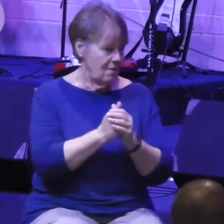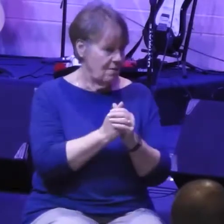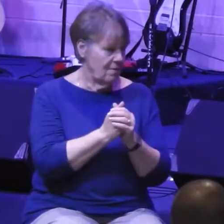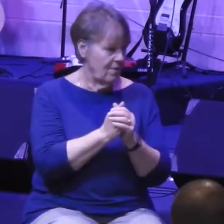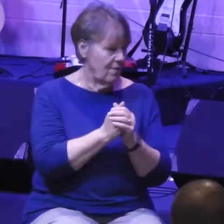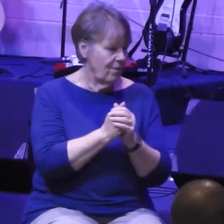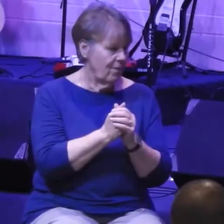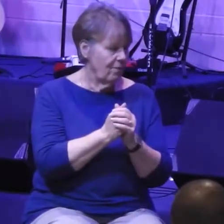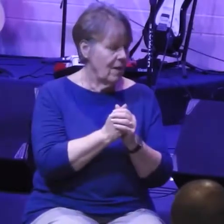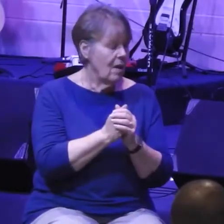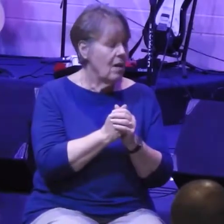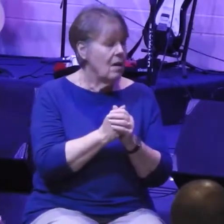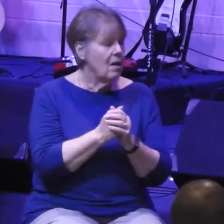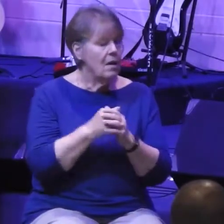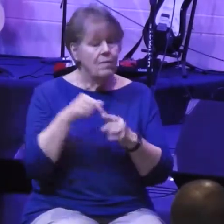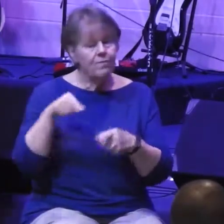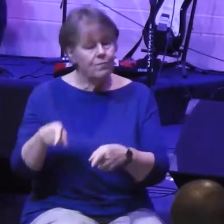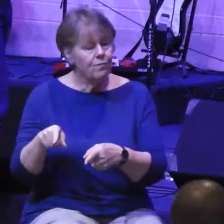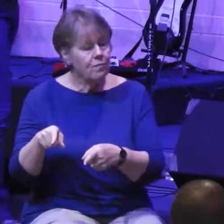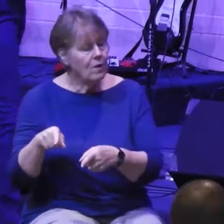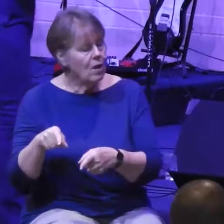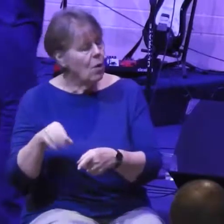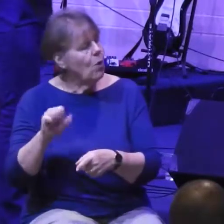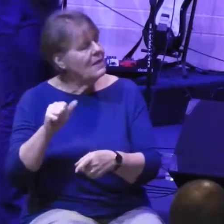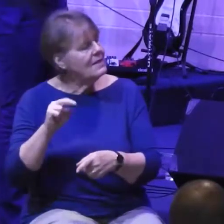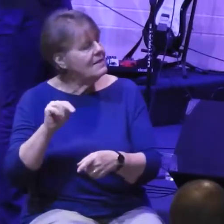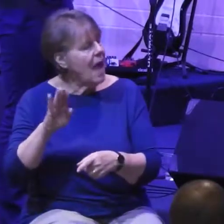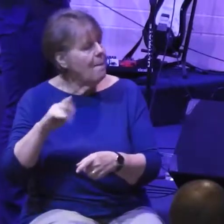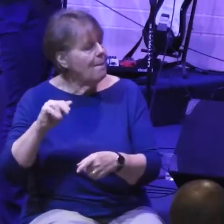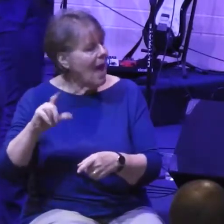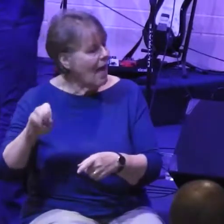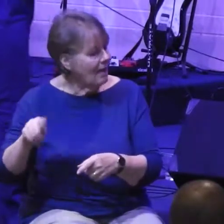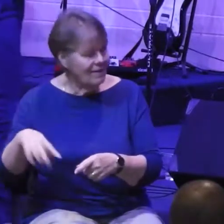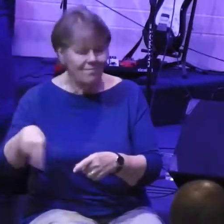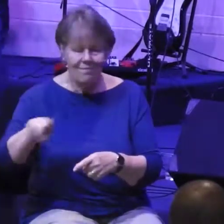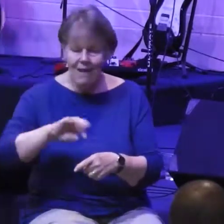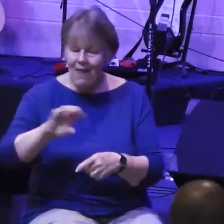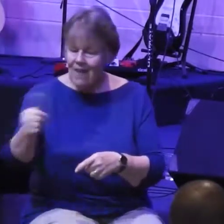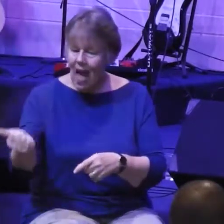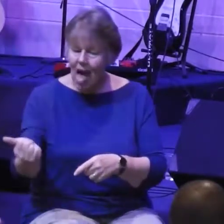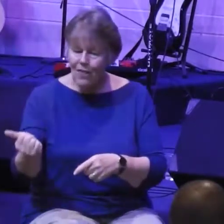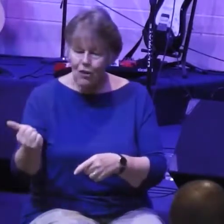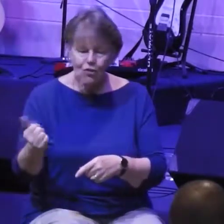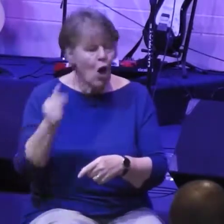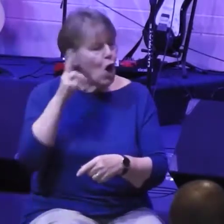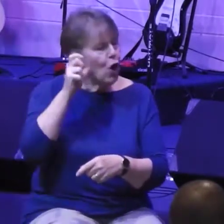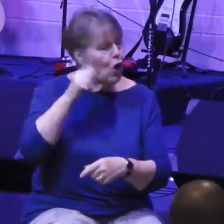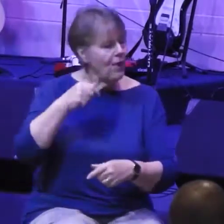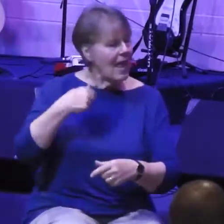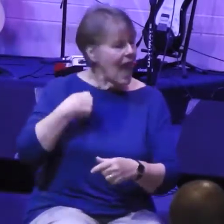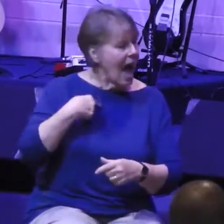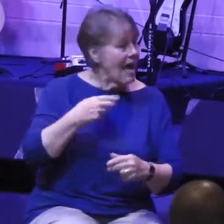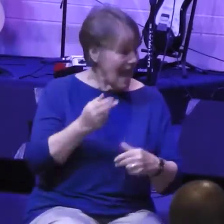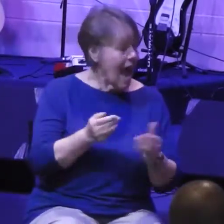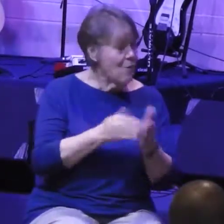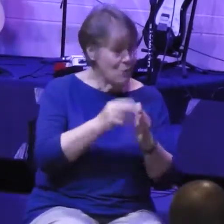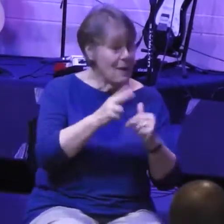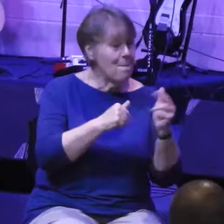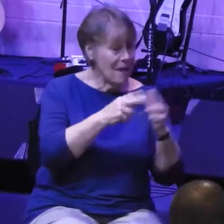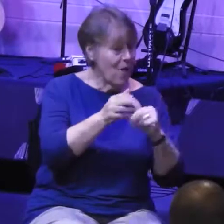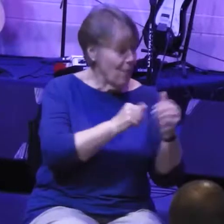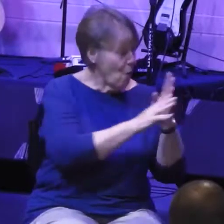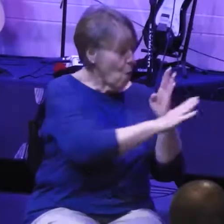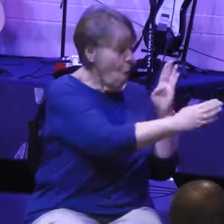When word came to Sanballat, Tobiah, Geshem, and the rest of our enemies that I had rebuilt the wall and not a gap was